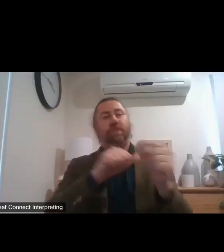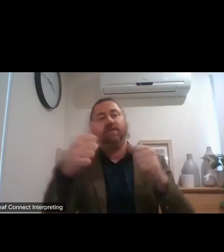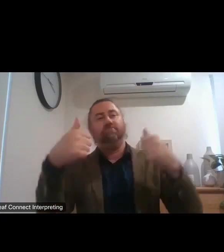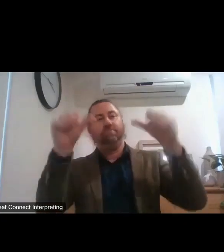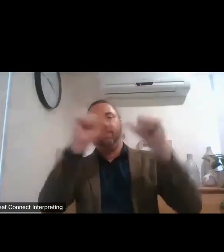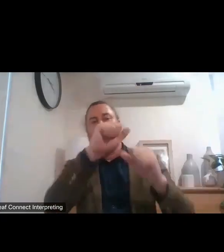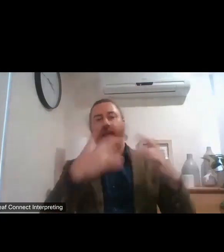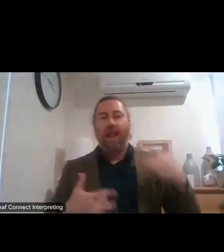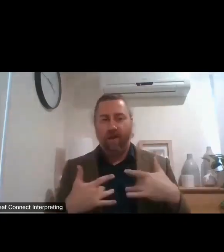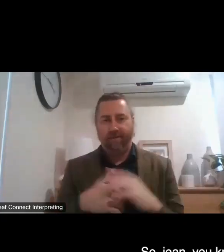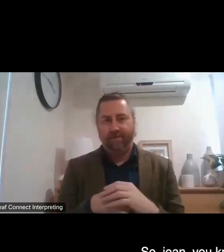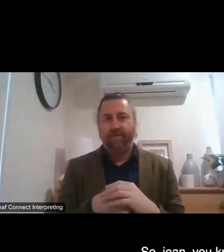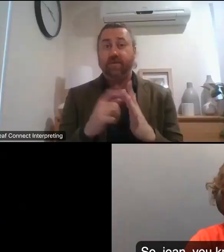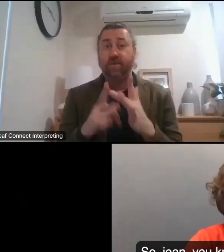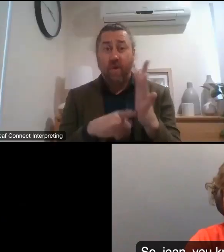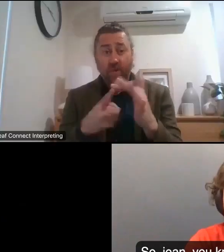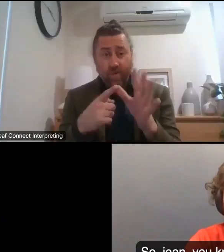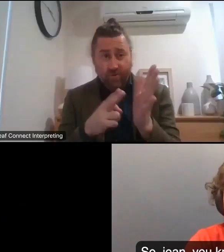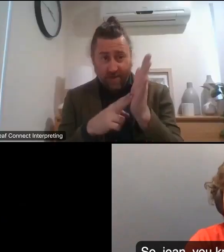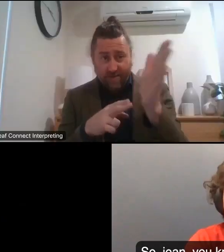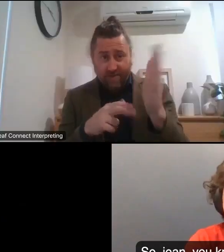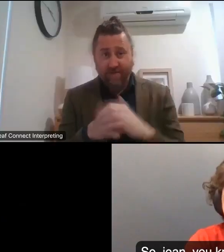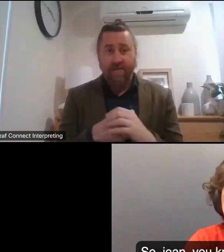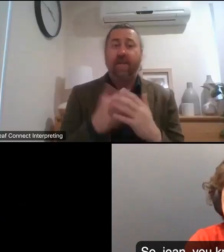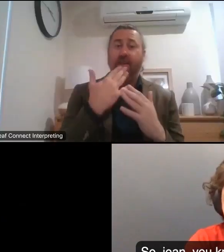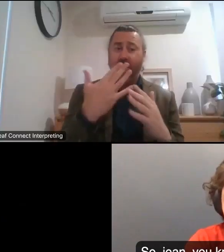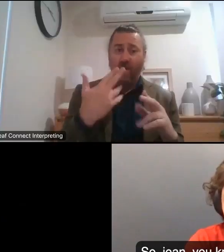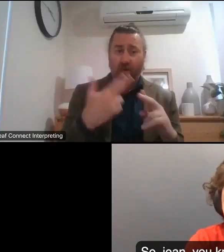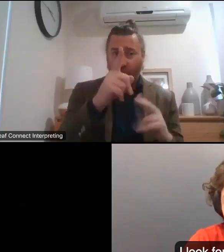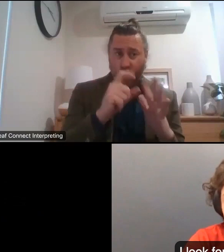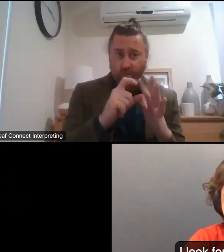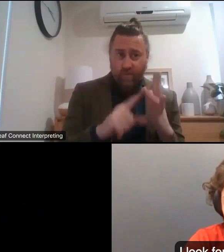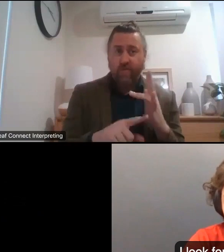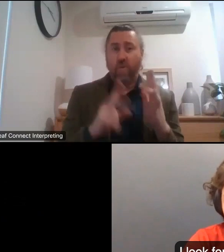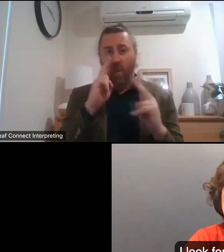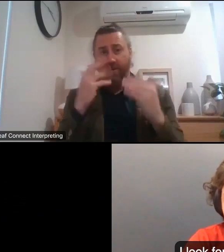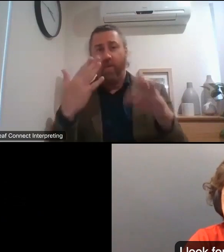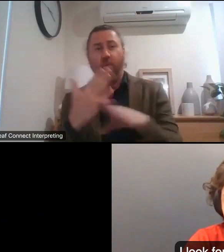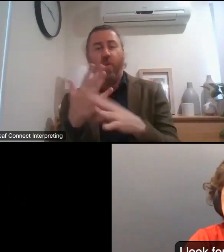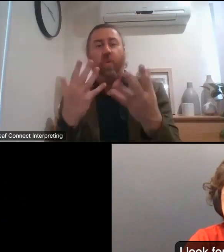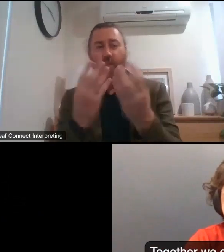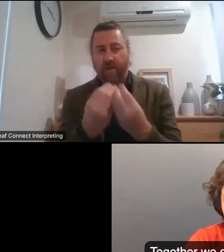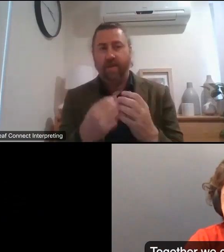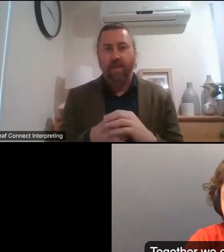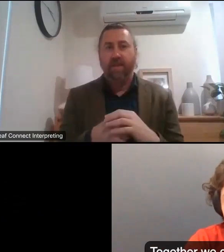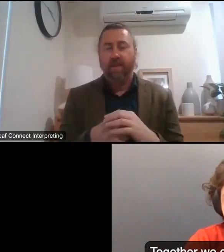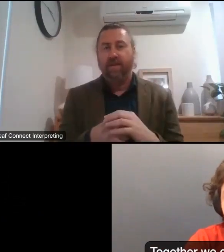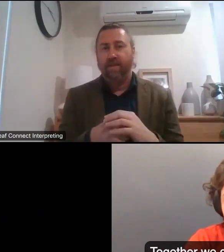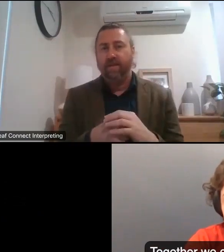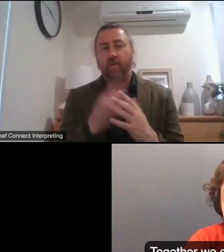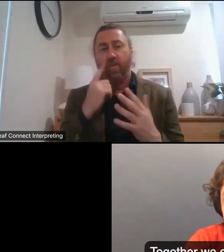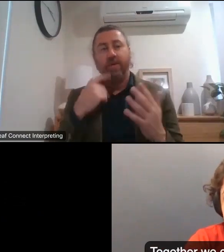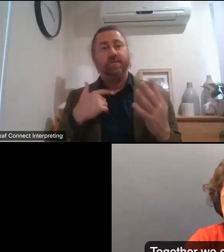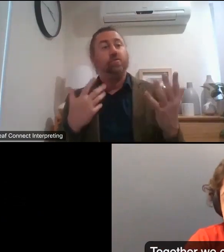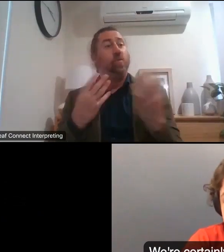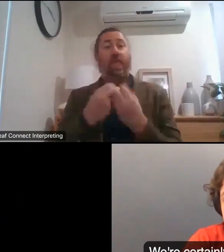Jean you know I thank you for what you're doing I look forward to the collaboration together we can make this the best scheme in the